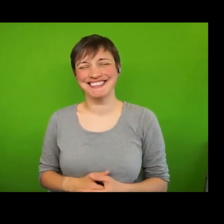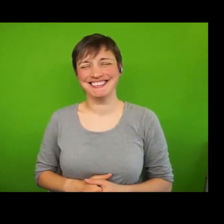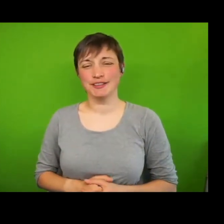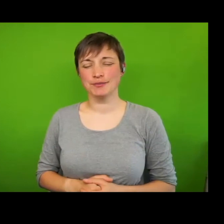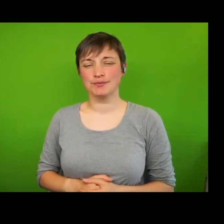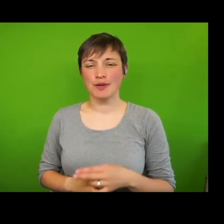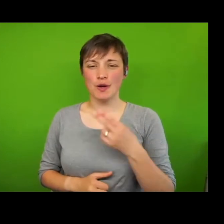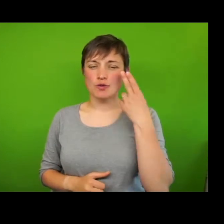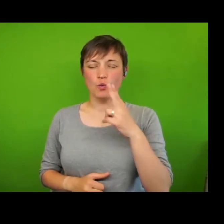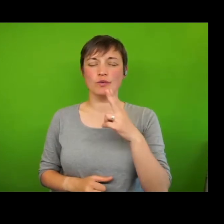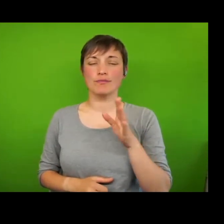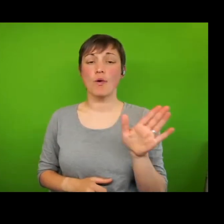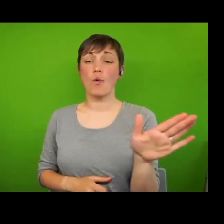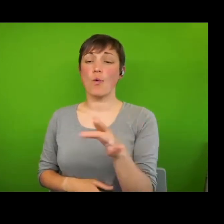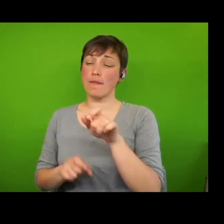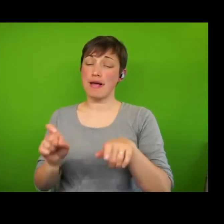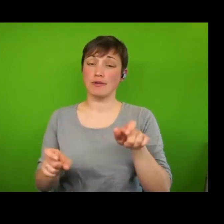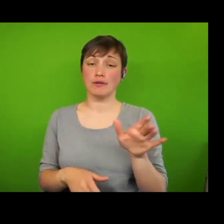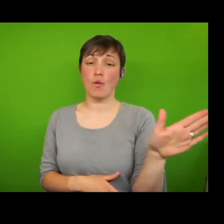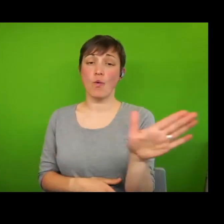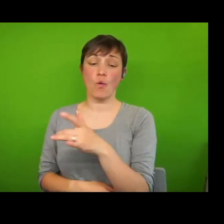it's called All People, All Human.